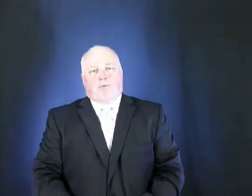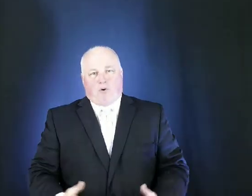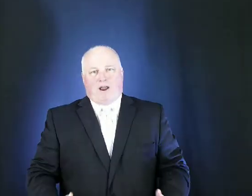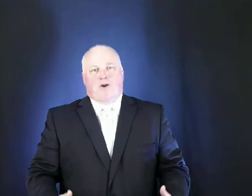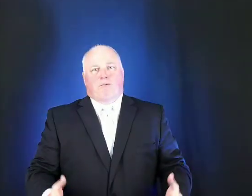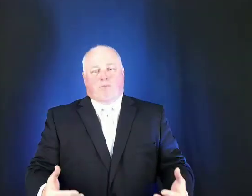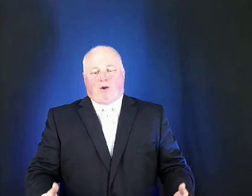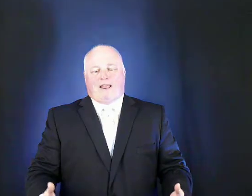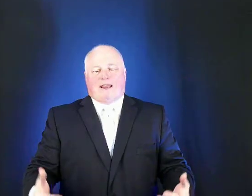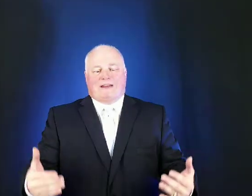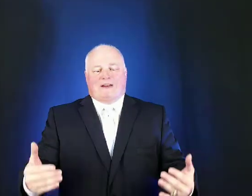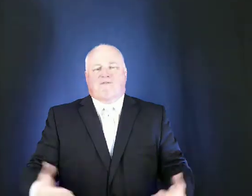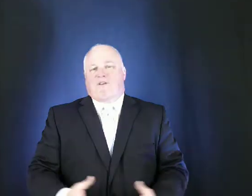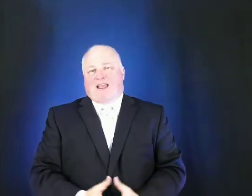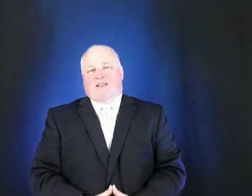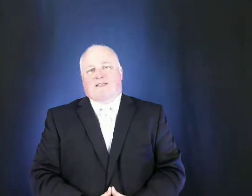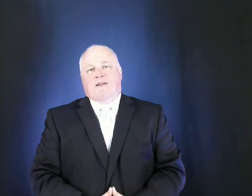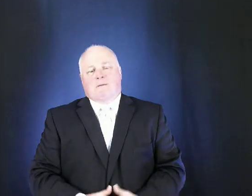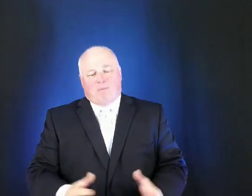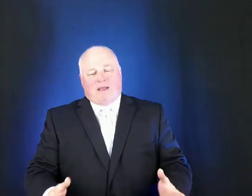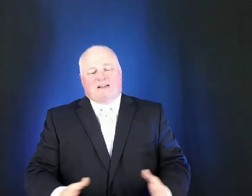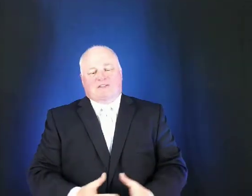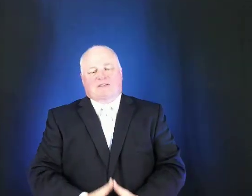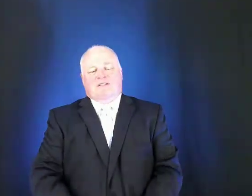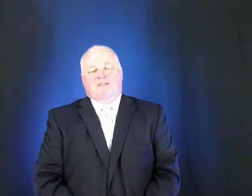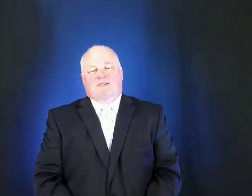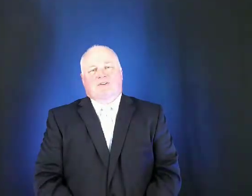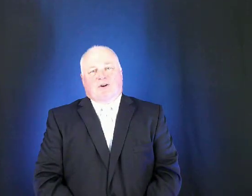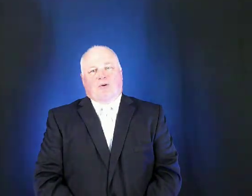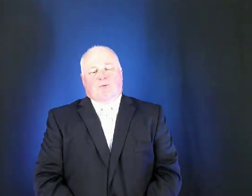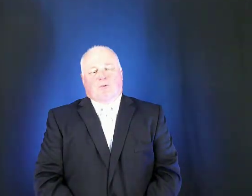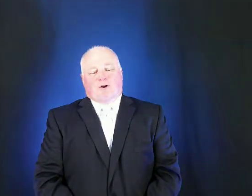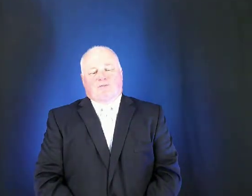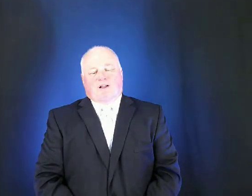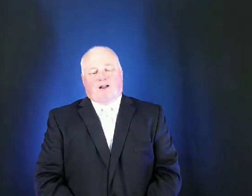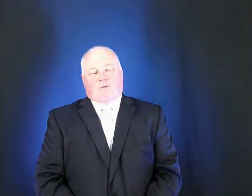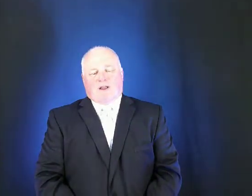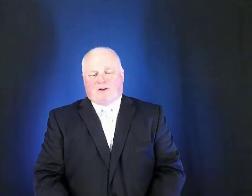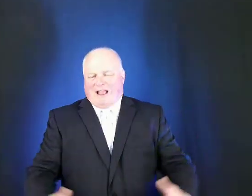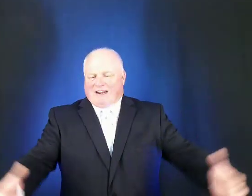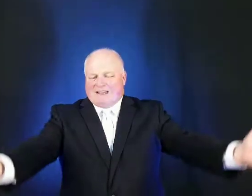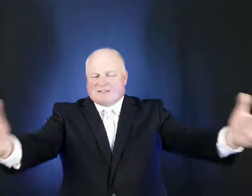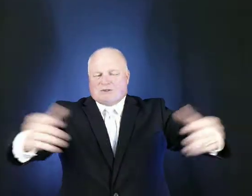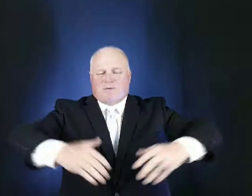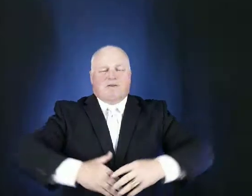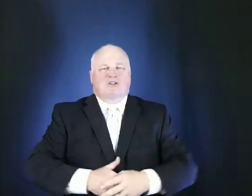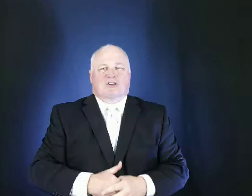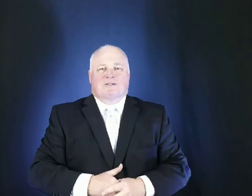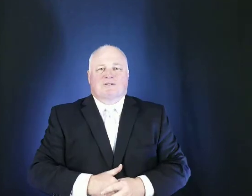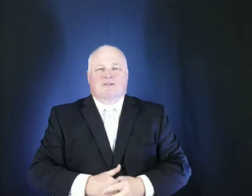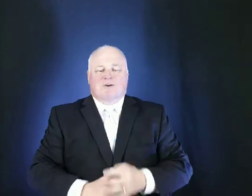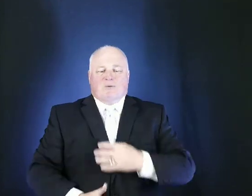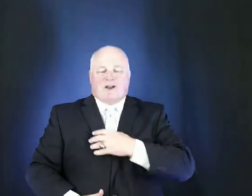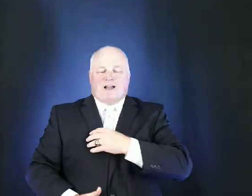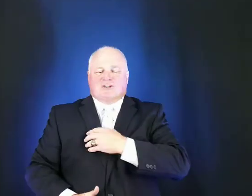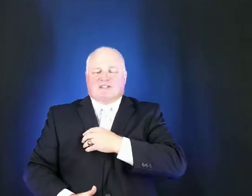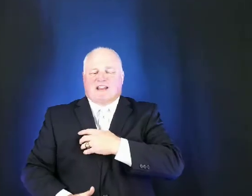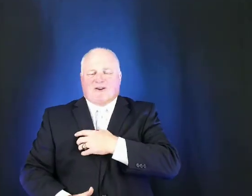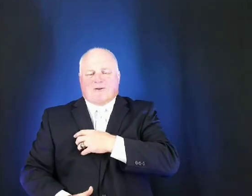prayer prayed in faith based on the word of god we are aliens on a mission we're not just here to